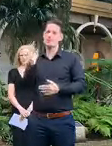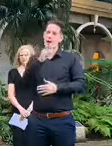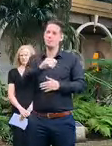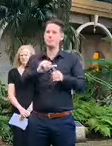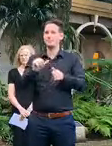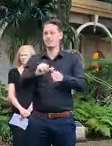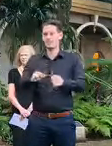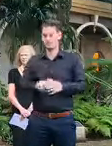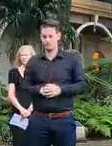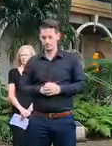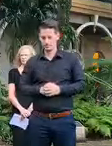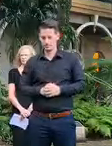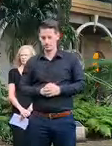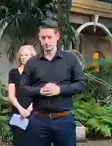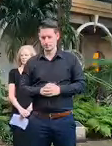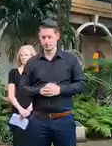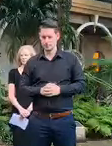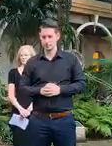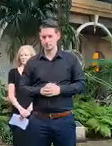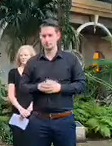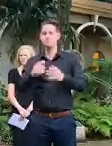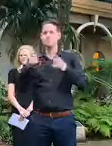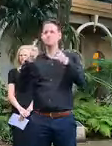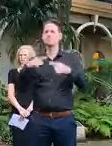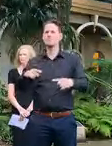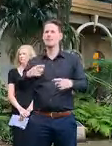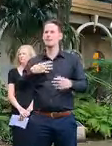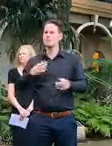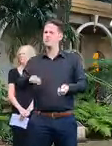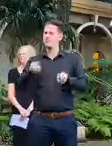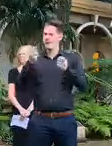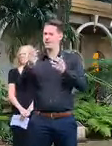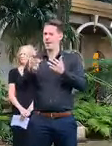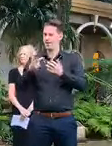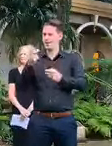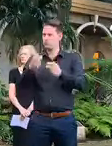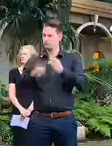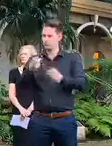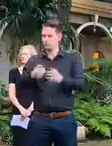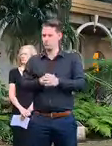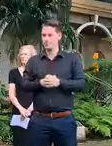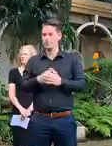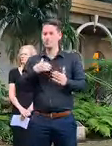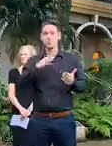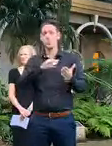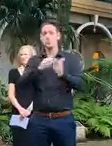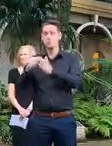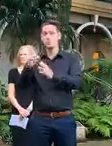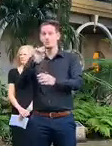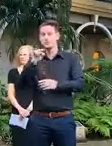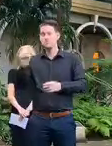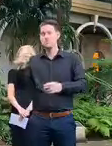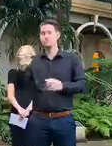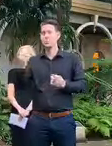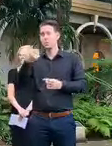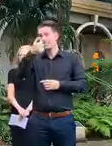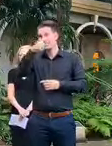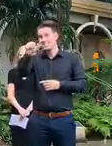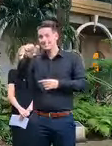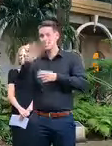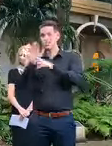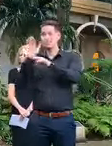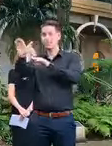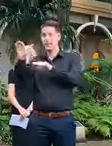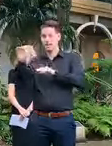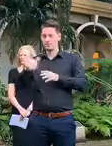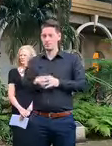All right, I now want to address another important issue and that is members of our community who are 60 and over